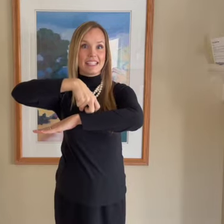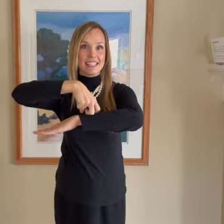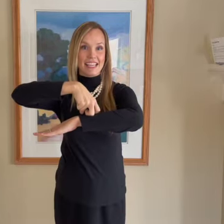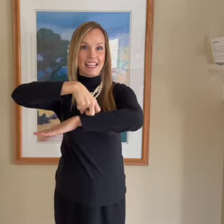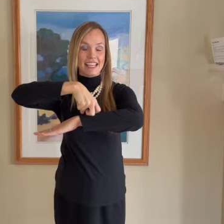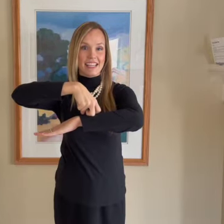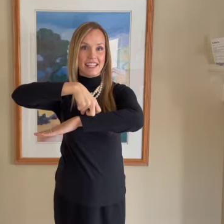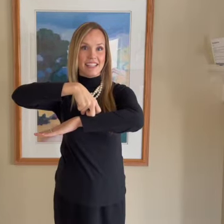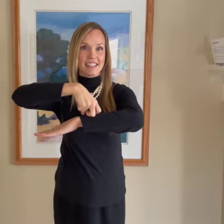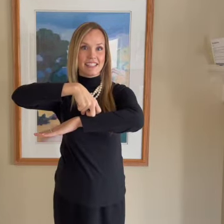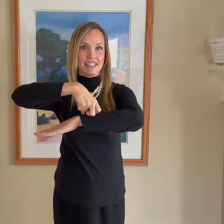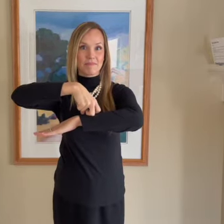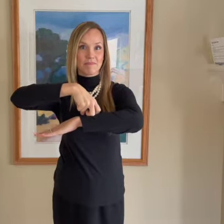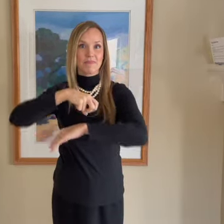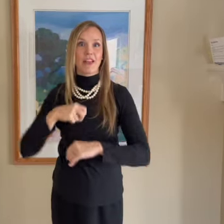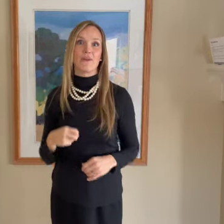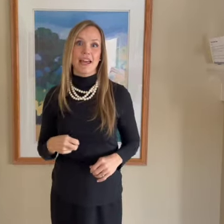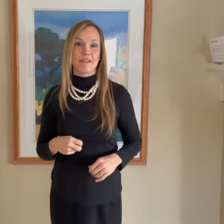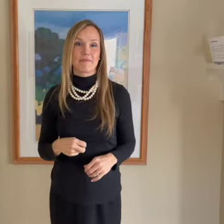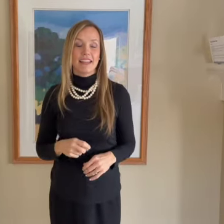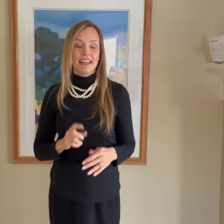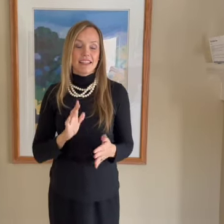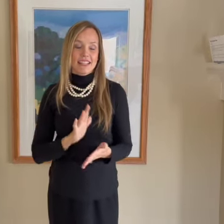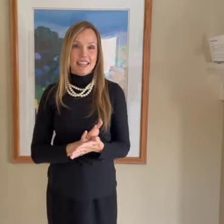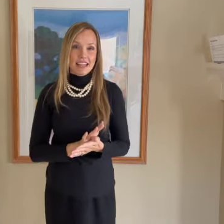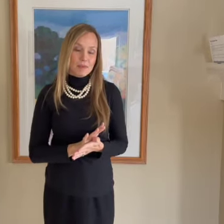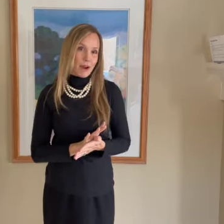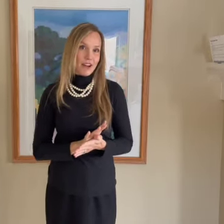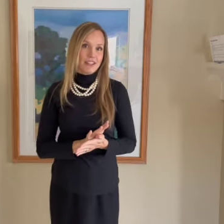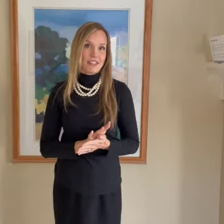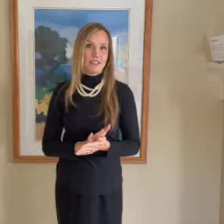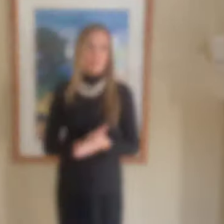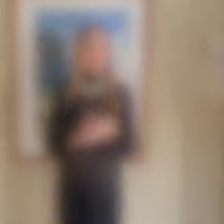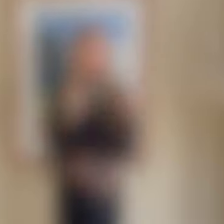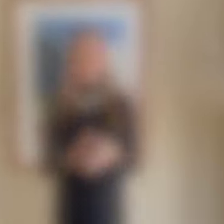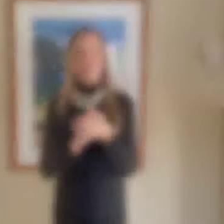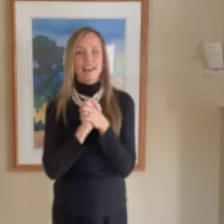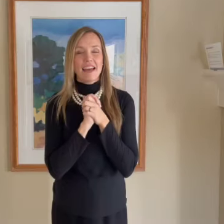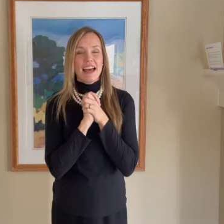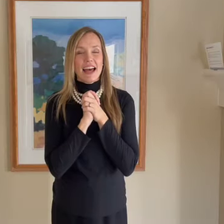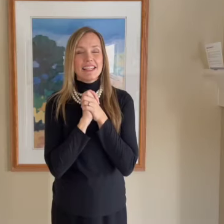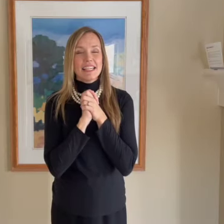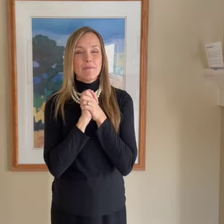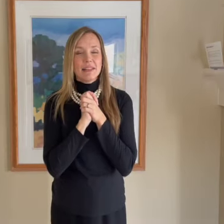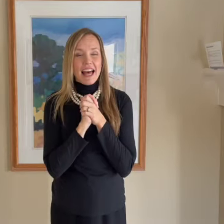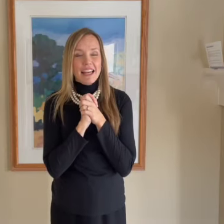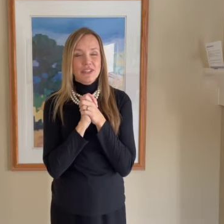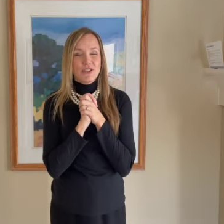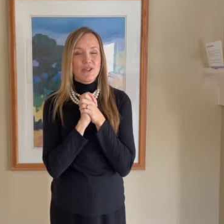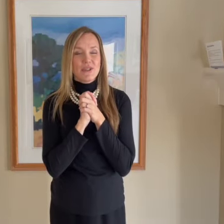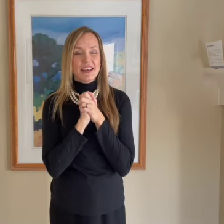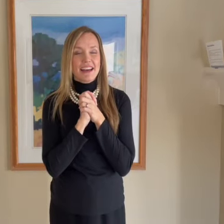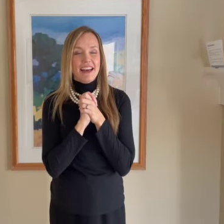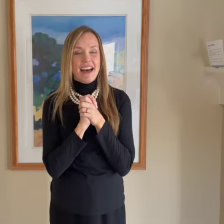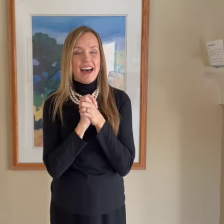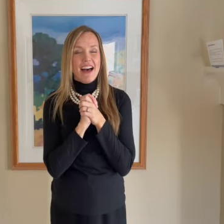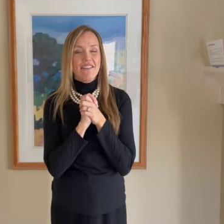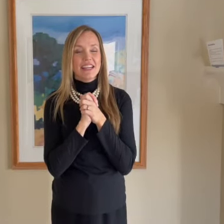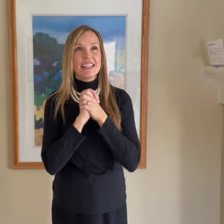knees. Okay, the next part we've got. As he pled to the heavens,